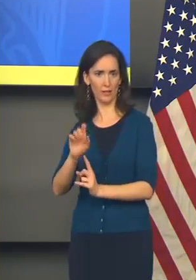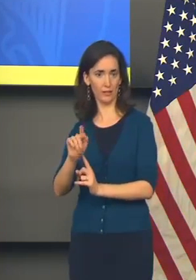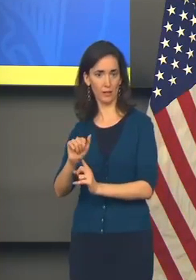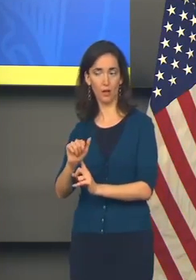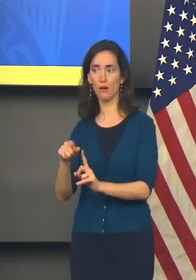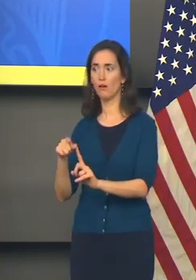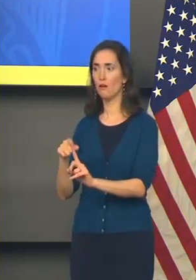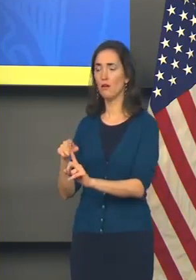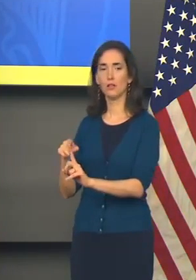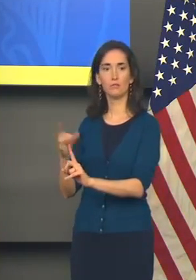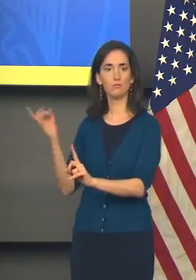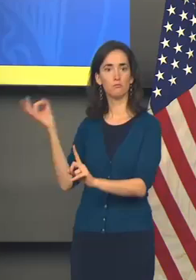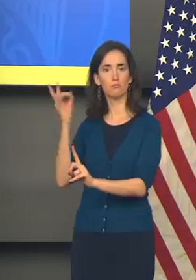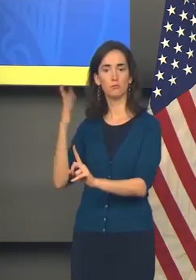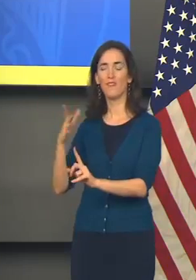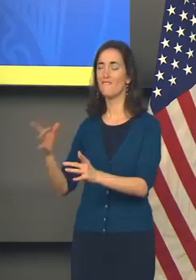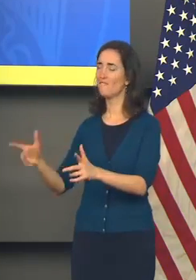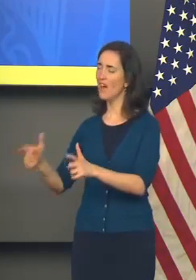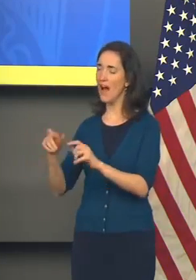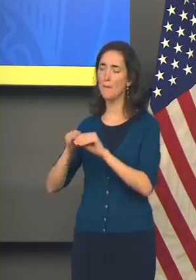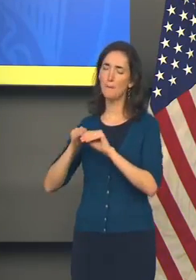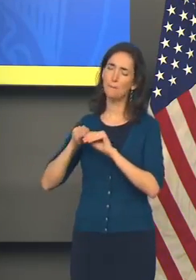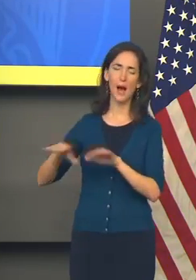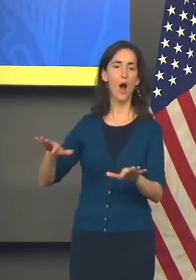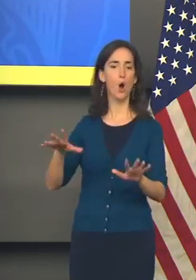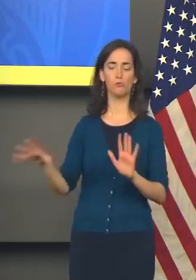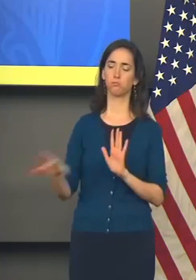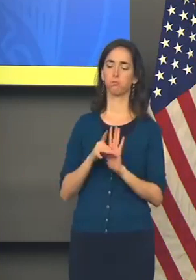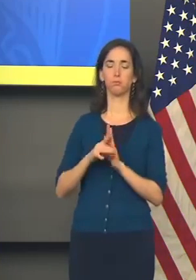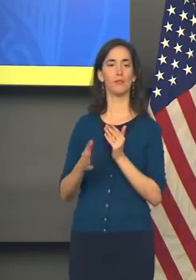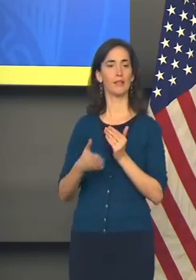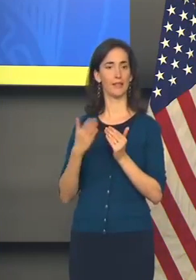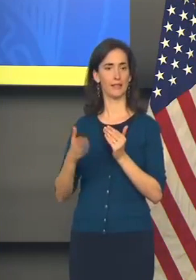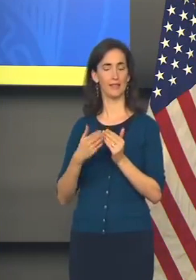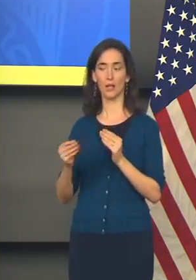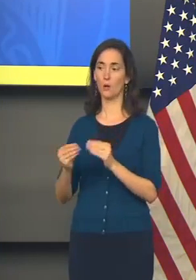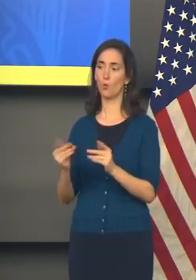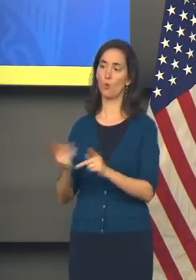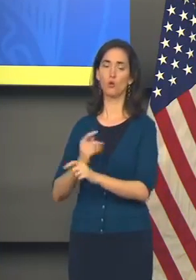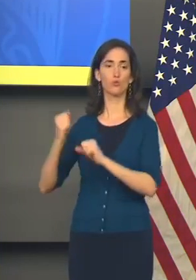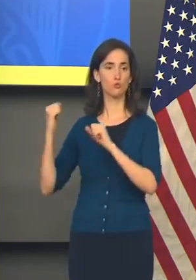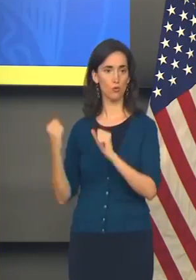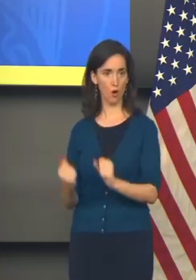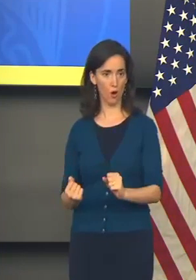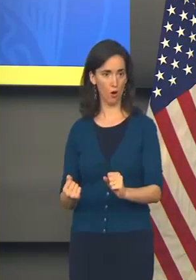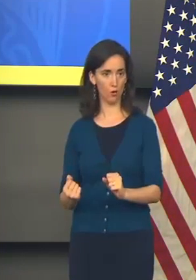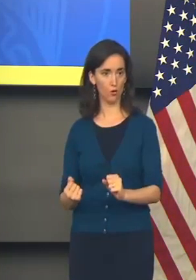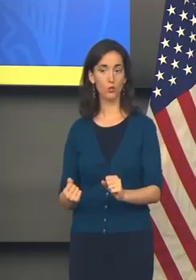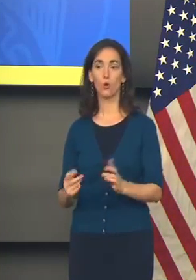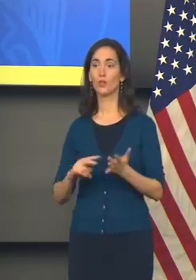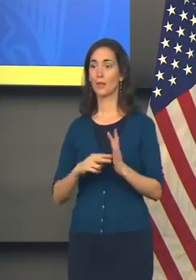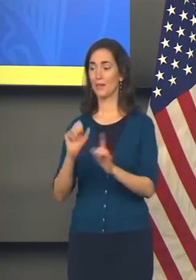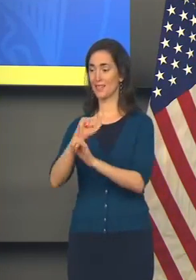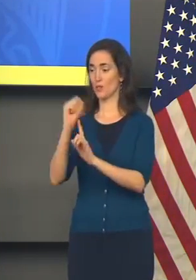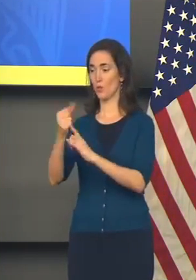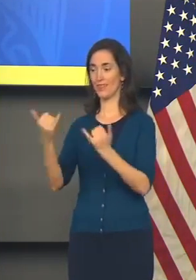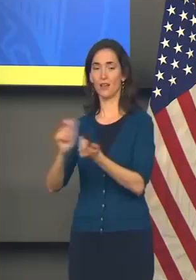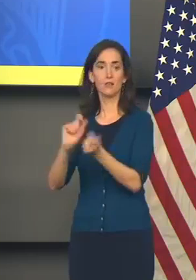is much more contagious, much more virulent. And so it has changed the game.